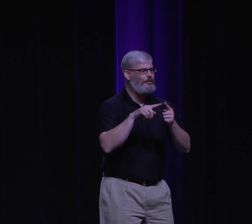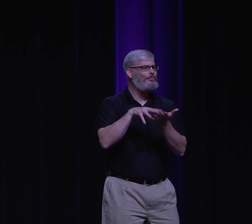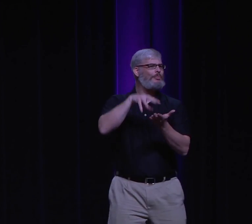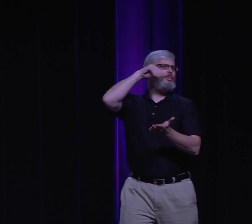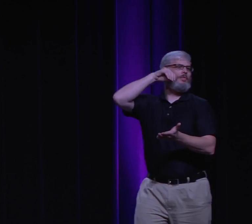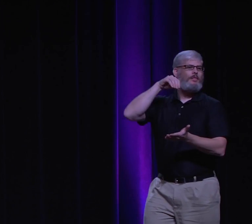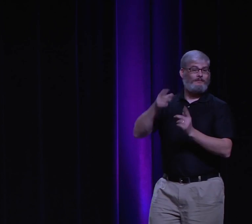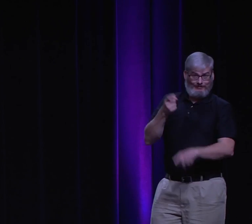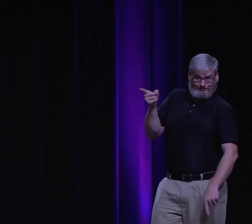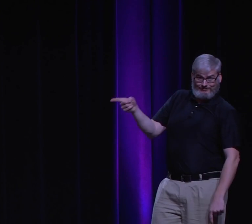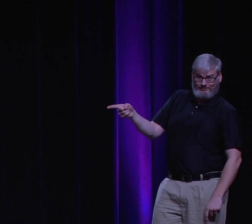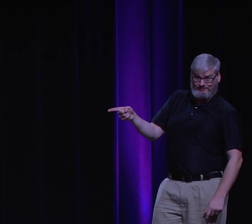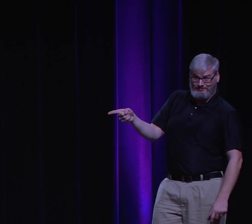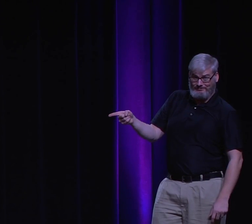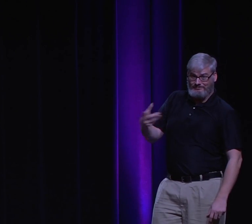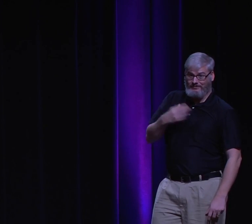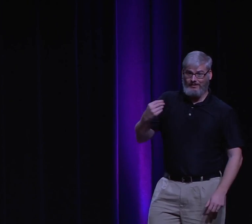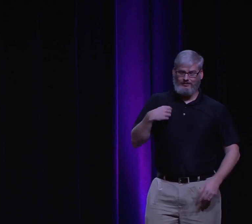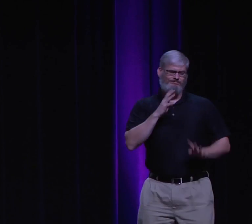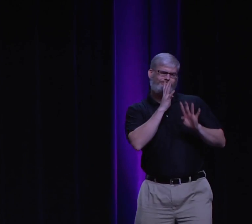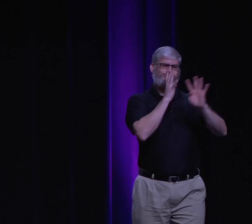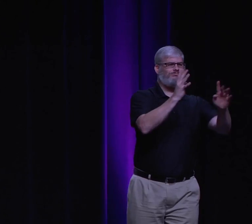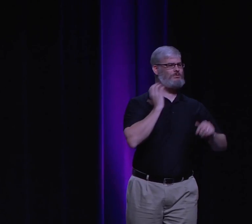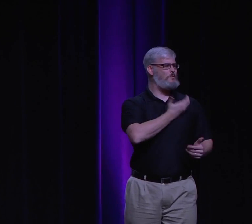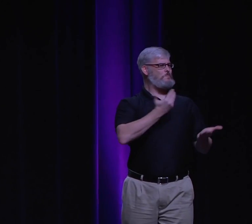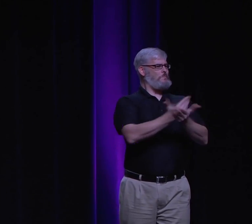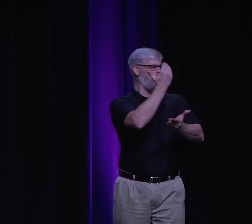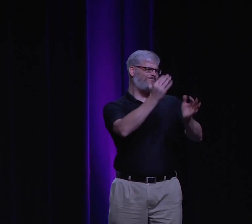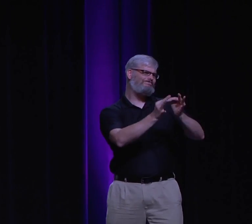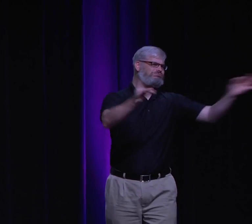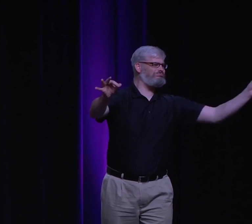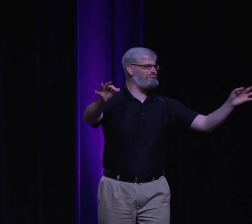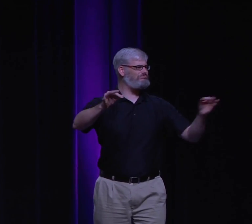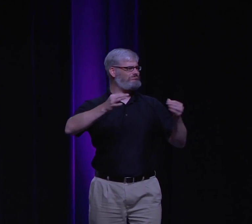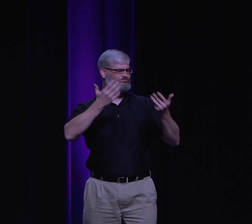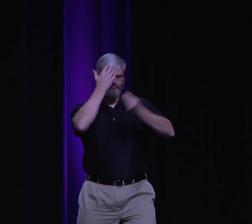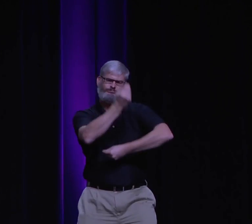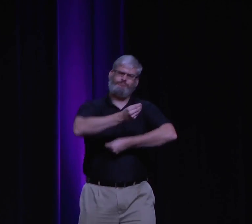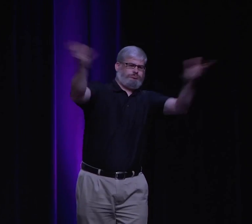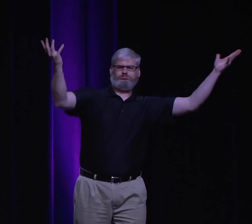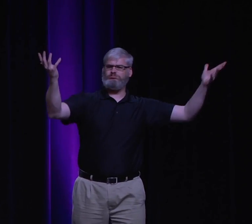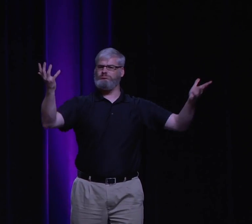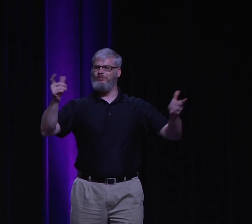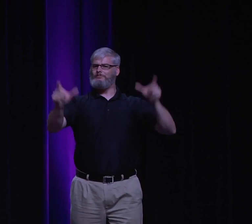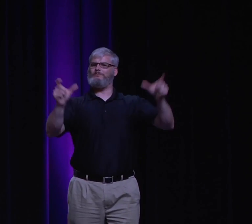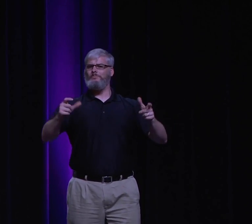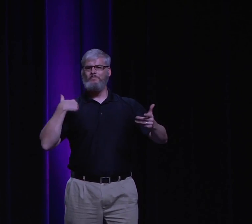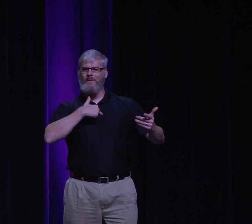So you actually have an opportunity to learn from religion, to kind of speak our new truth, to inform the world